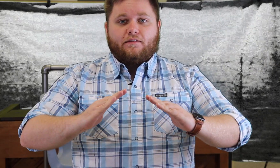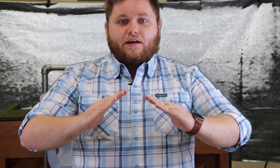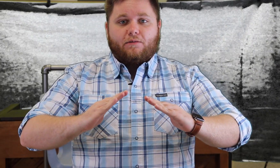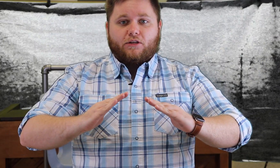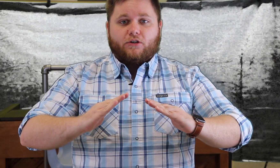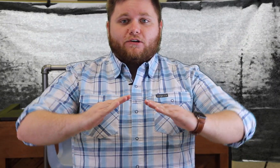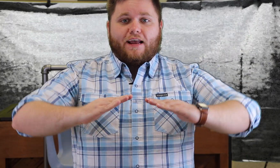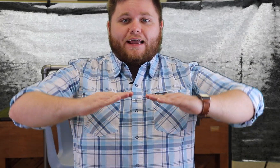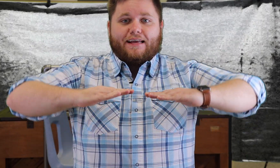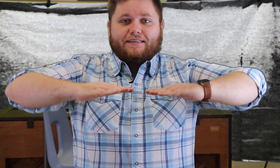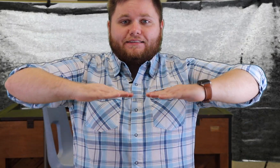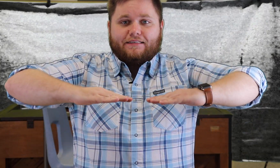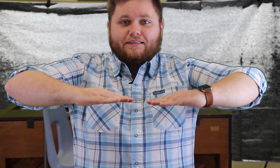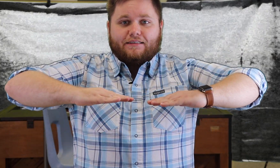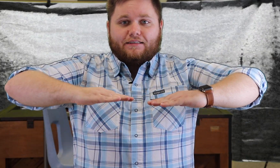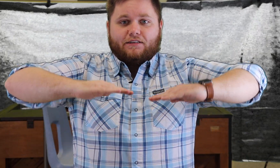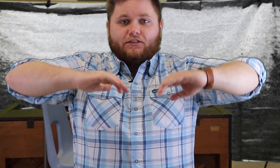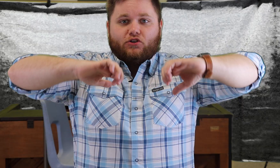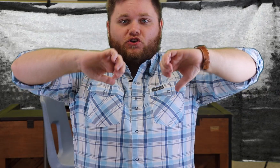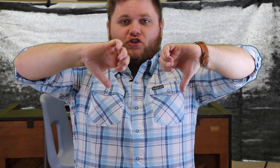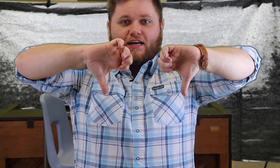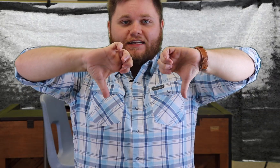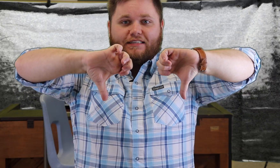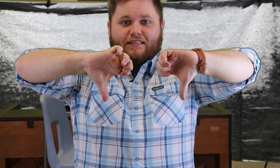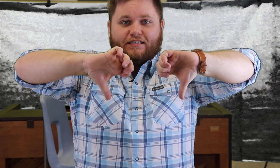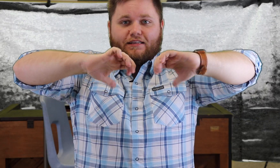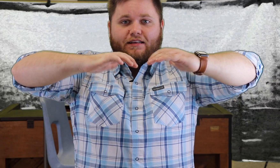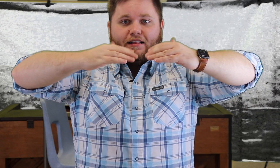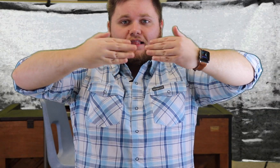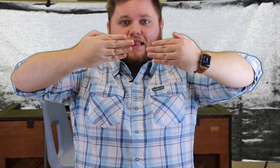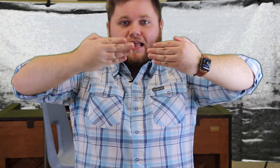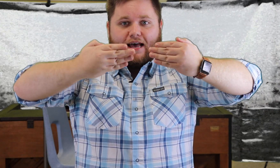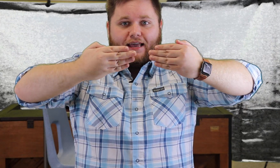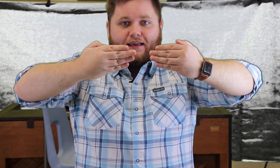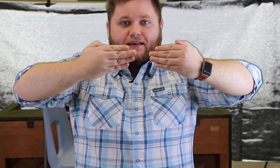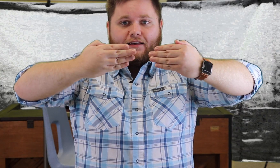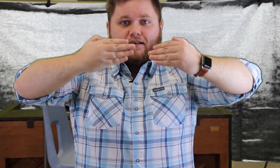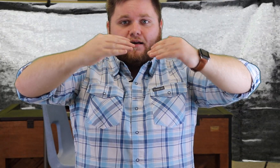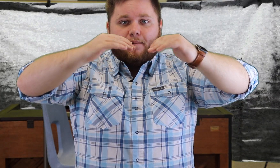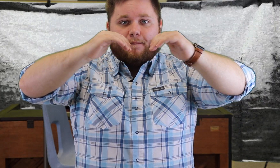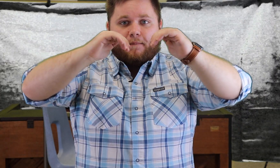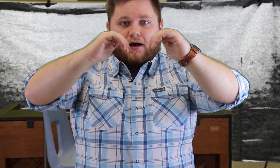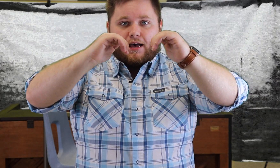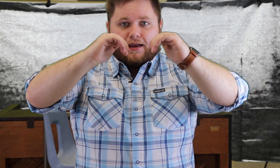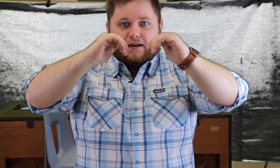i want you to do your hands just like mine